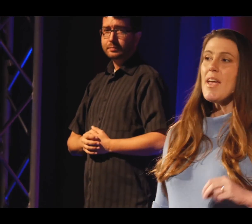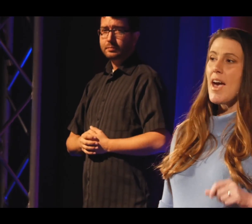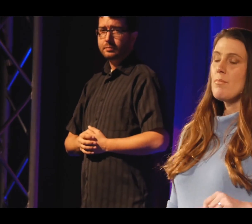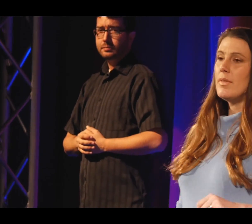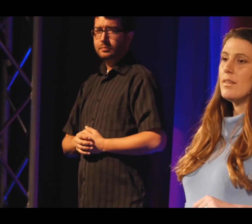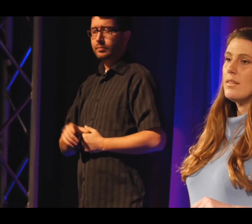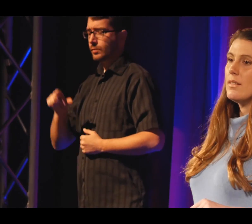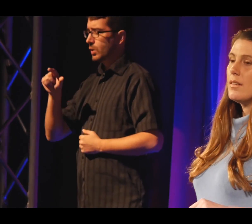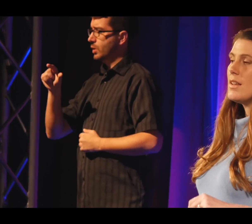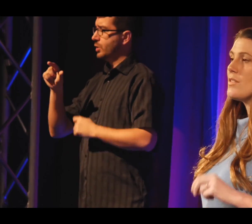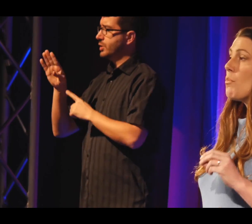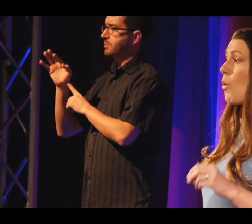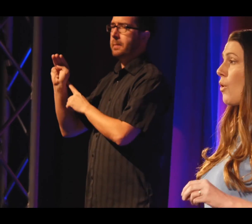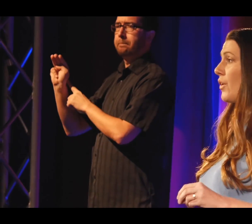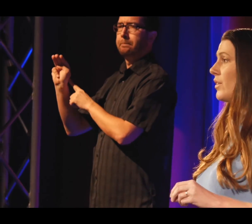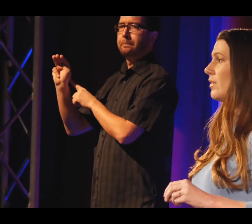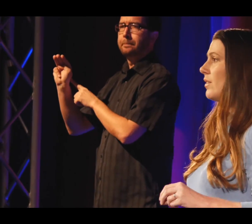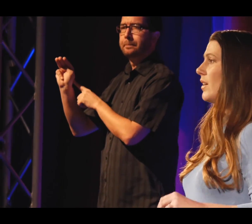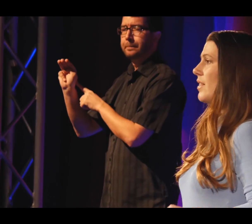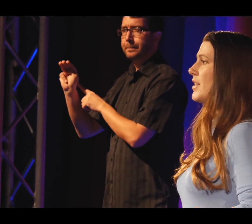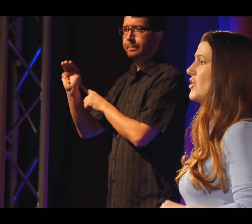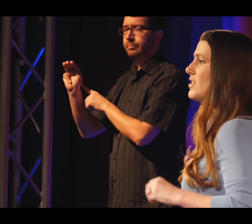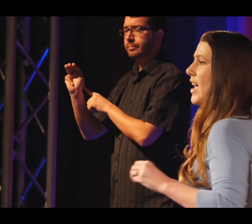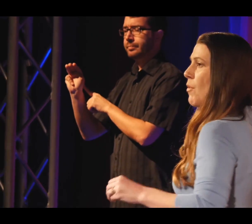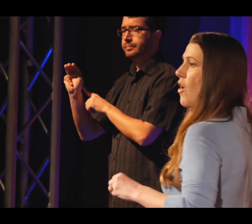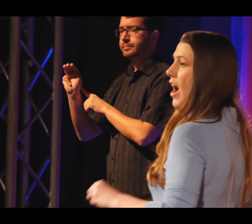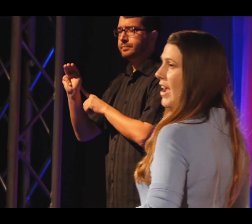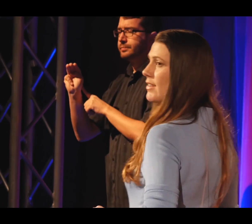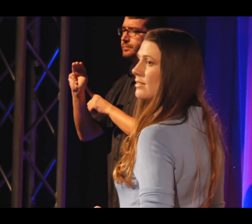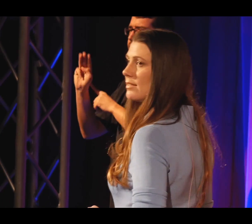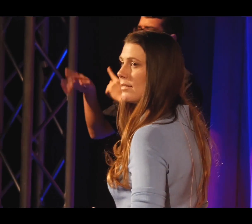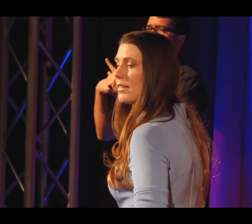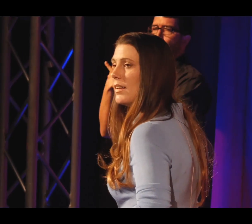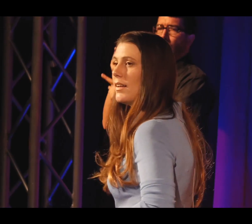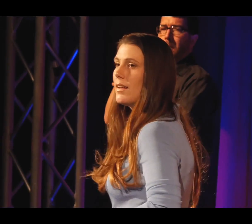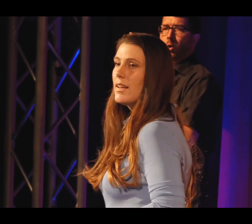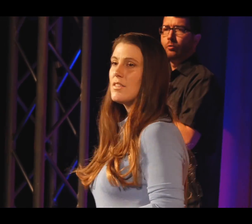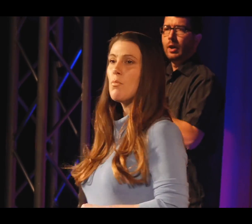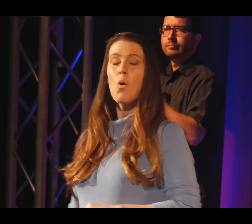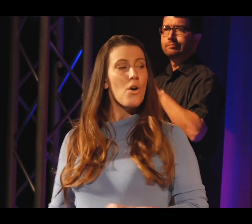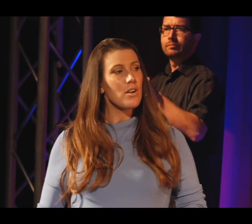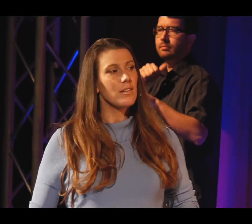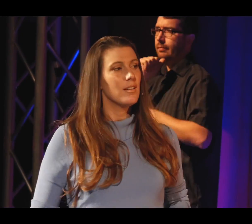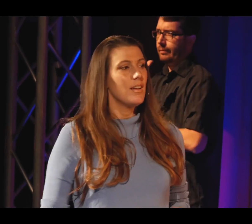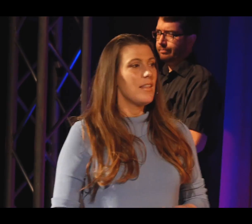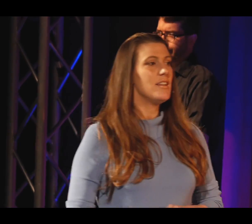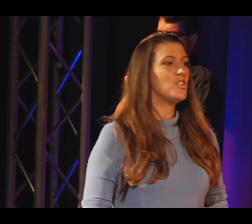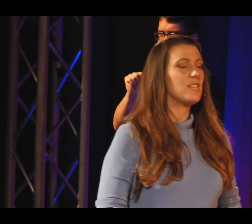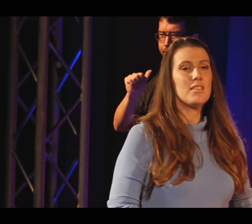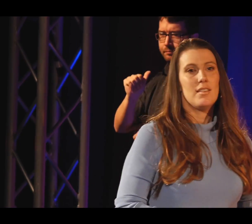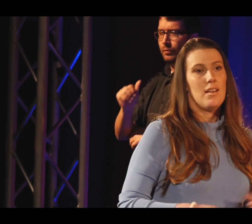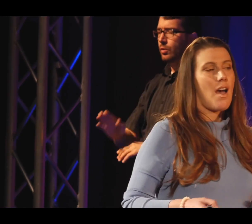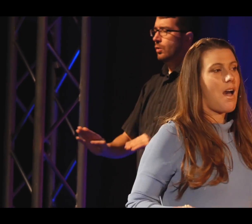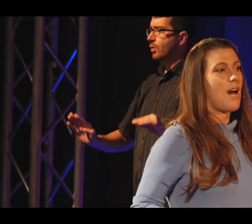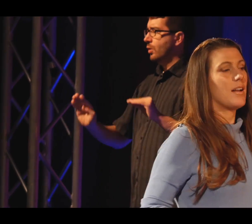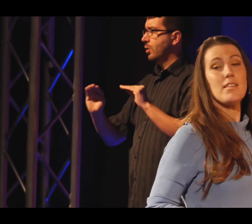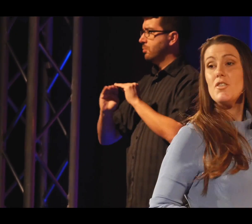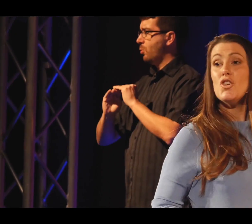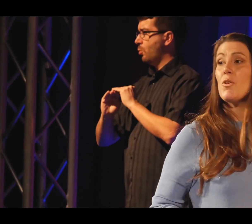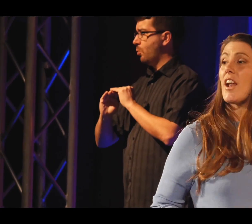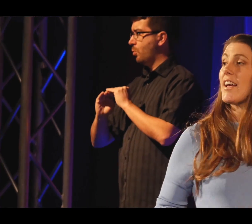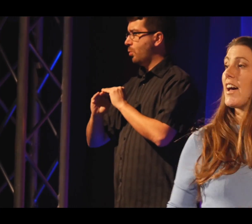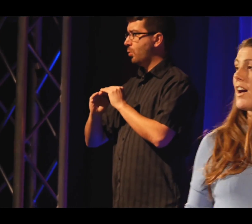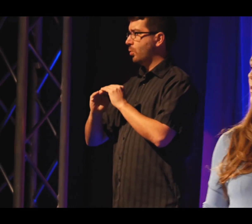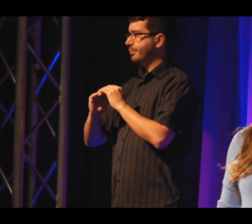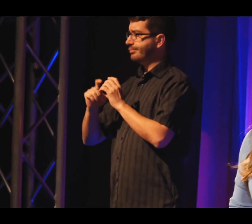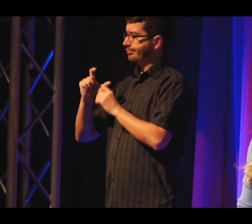But GBM is more than just an MRI. It is more than just a